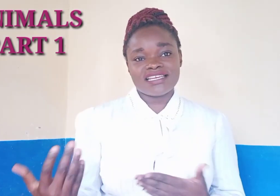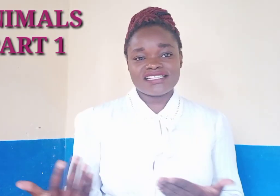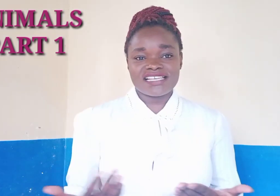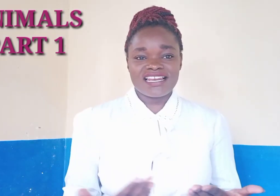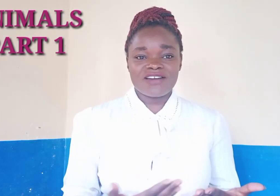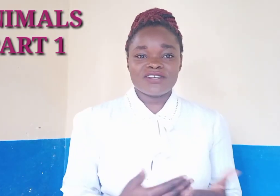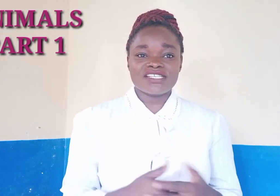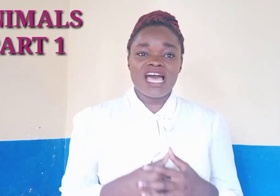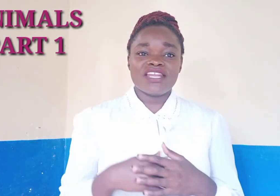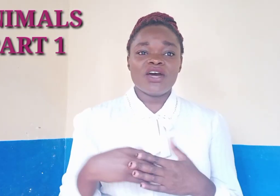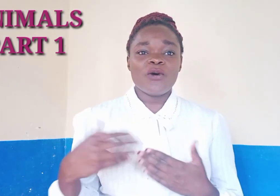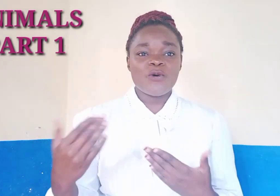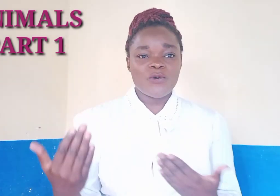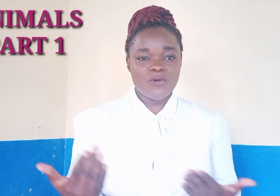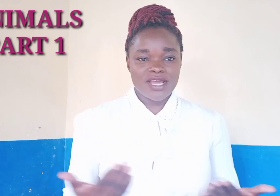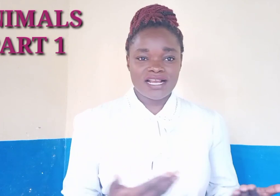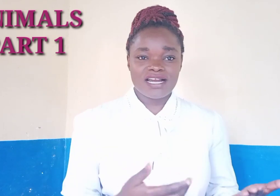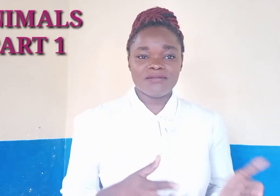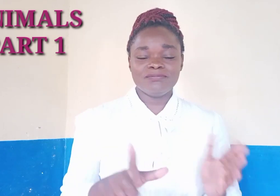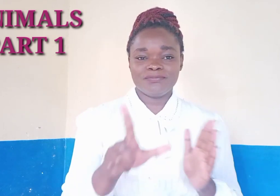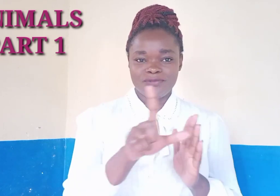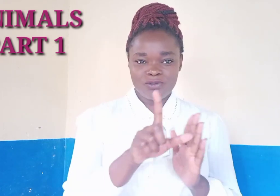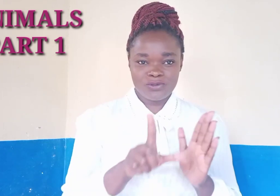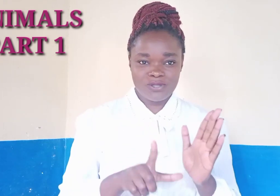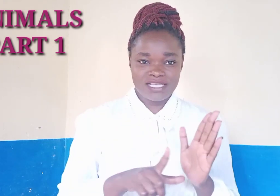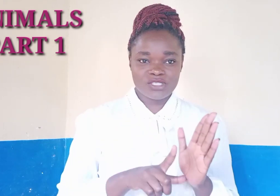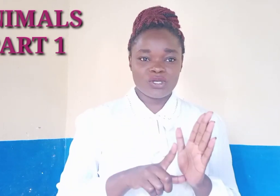kenya sign language and welcome lesson